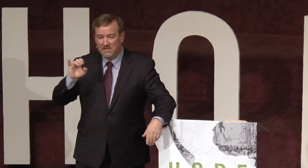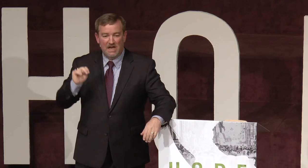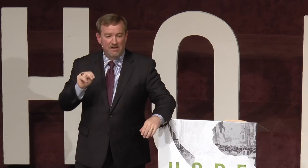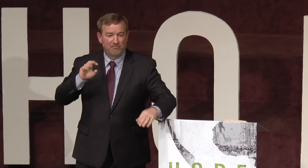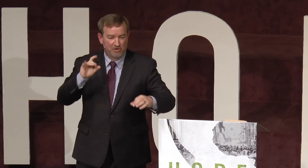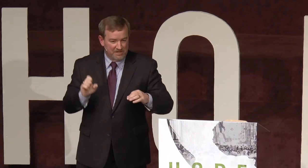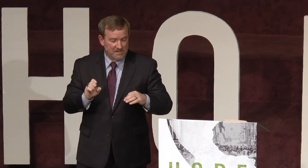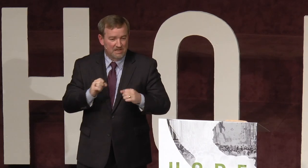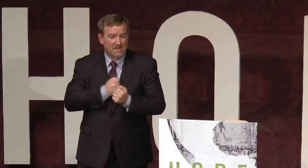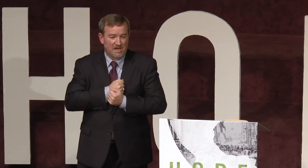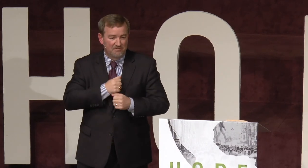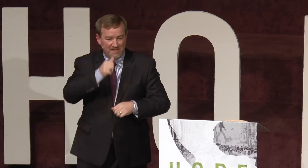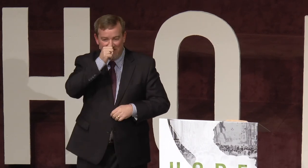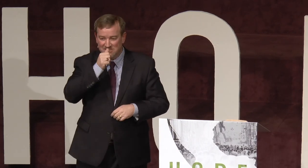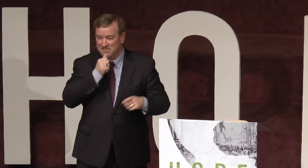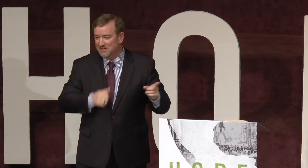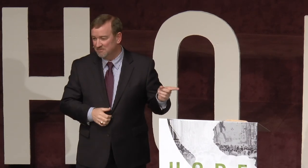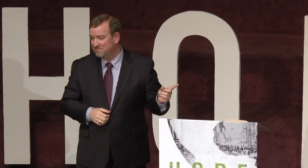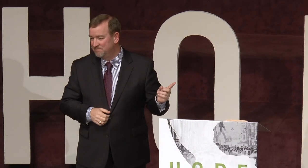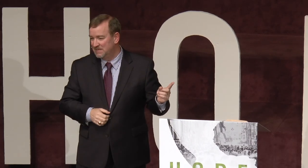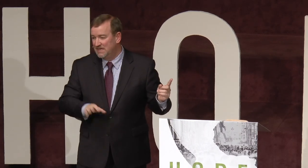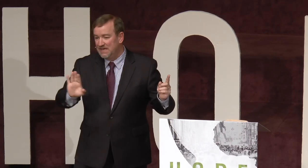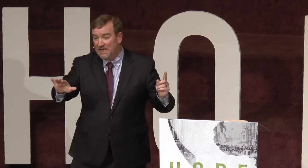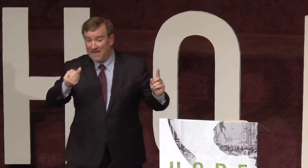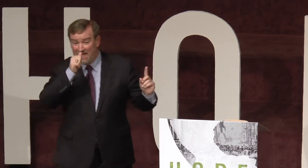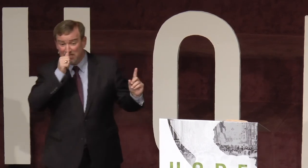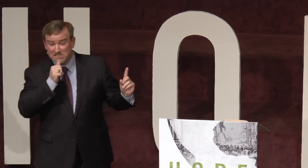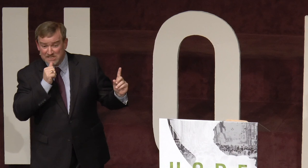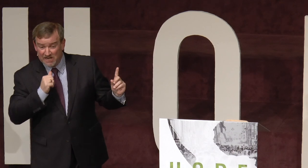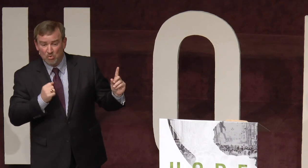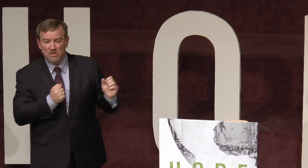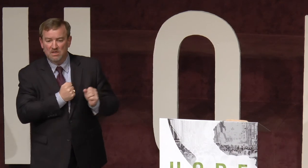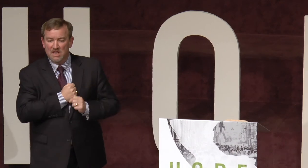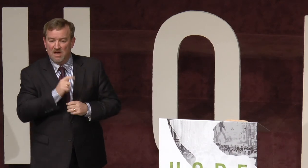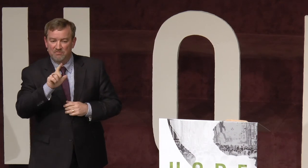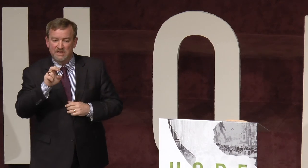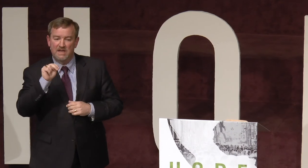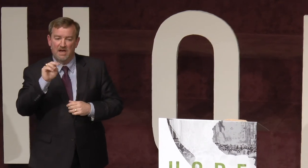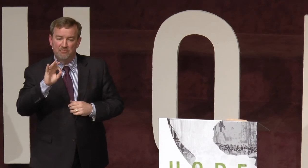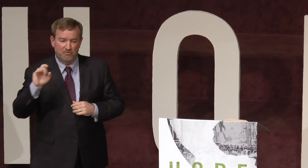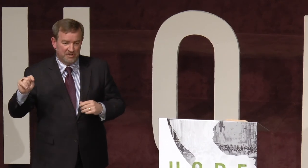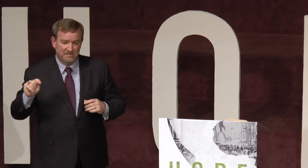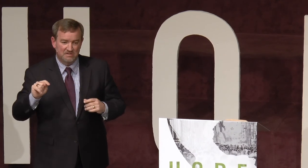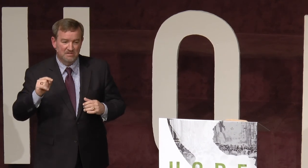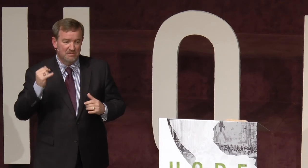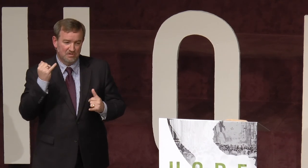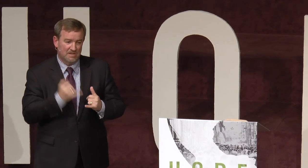Leon Foote loved Alan Snare. And Alan Snare will love Leon Foote to the